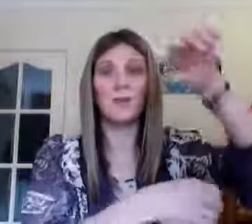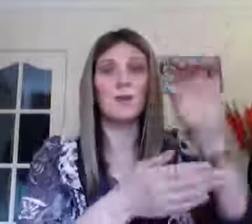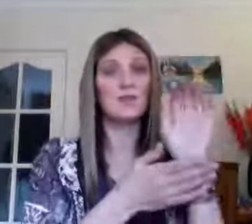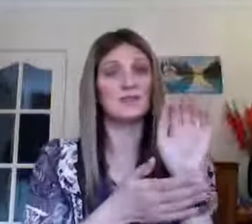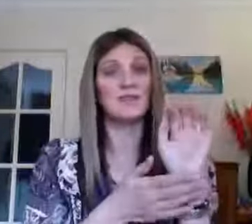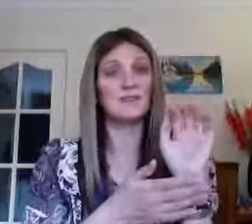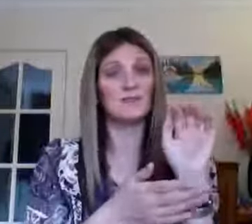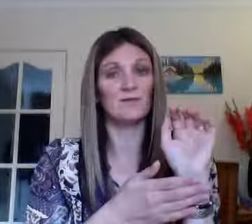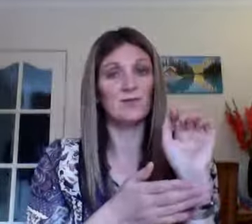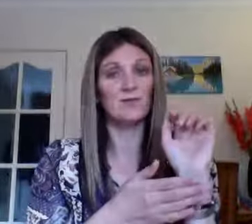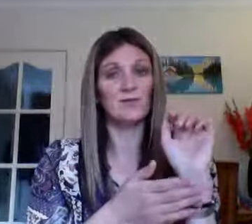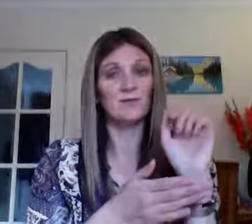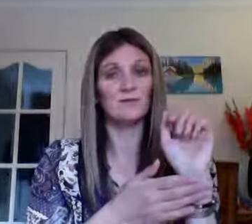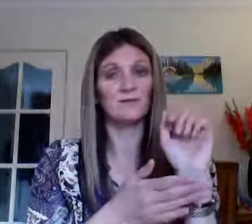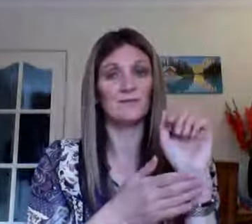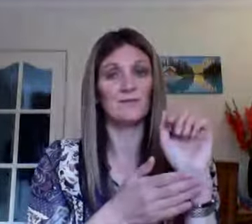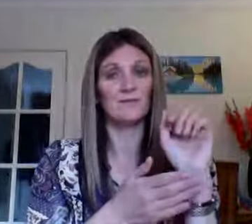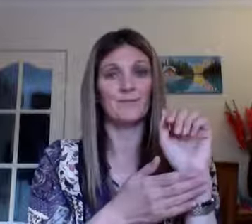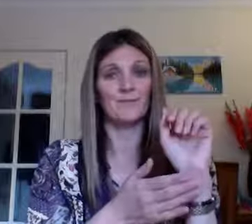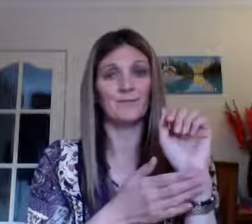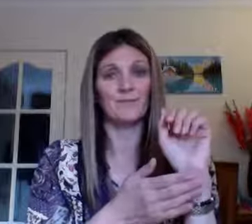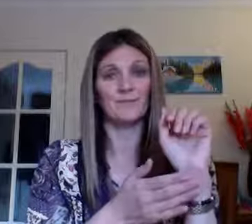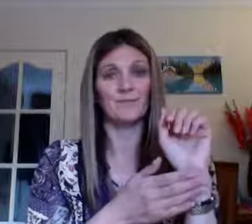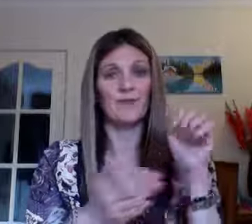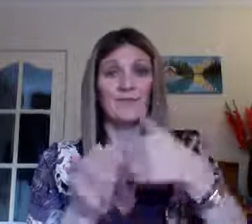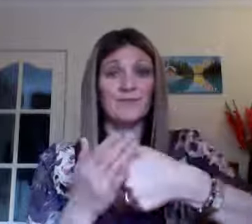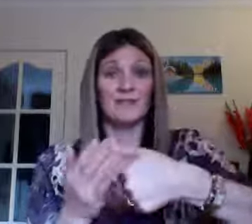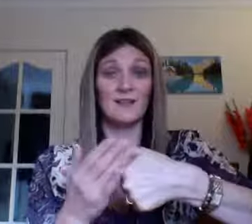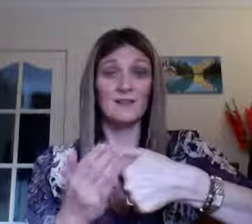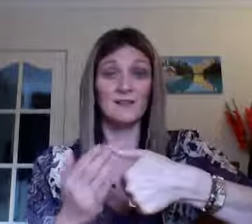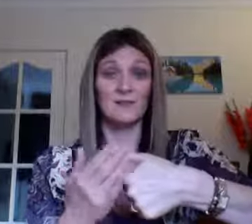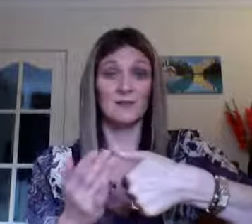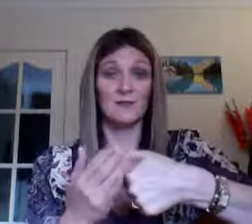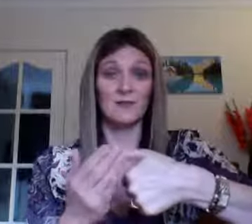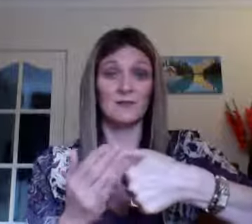Emotionally it doesn't feel good. And physically it doesn't feel good.